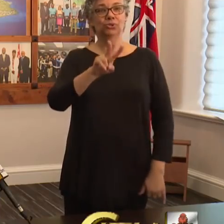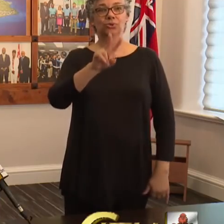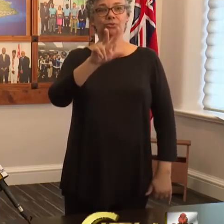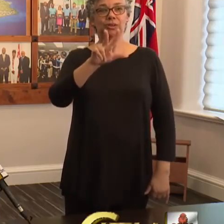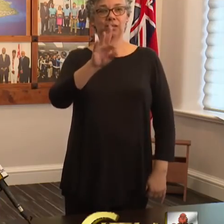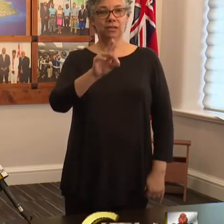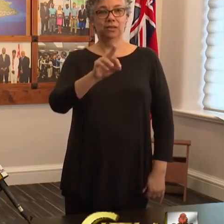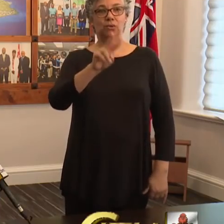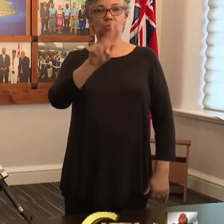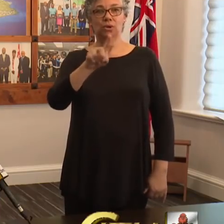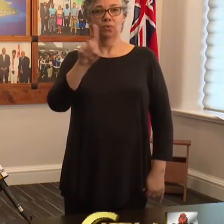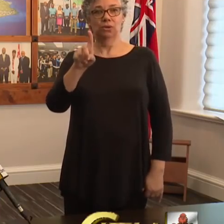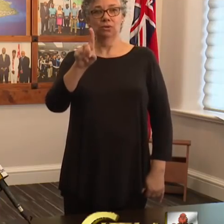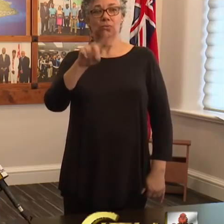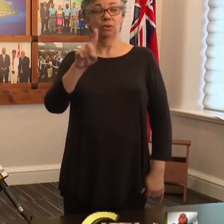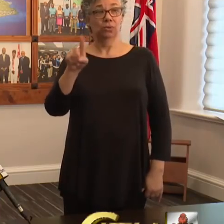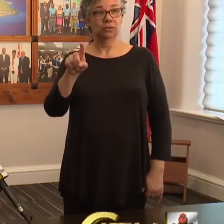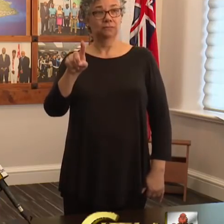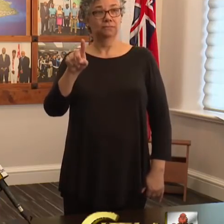-1111.